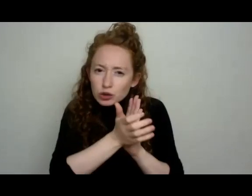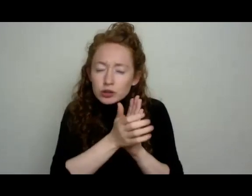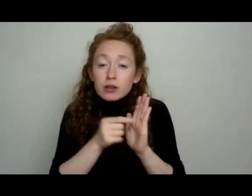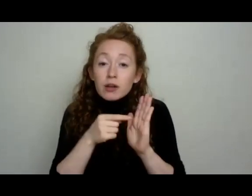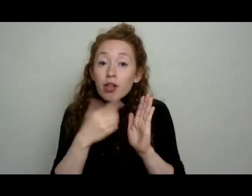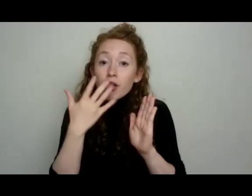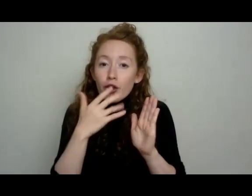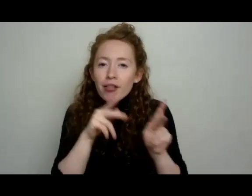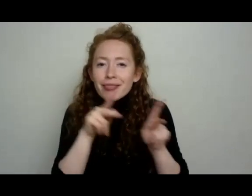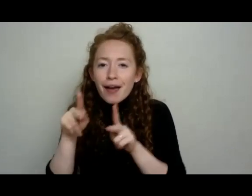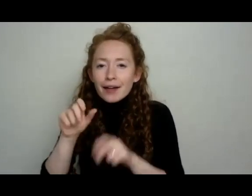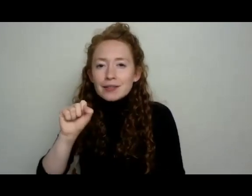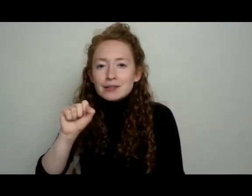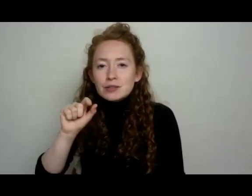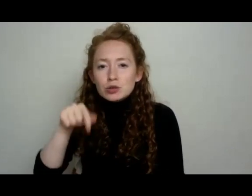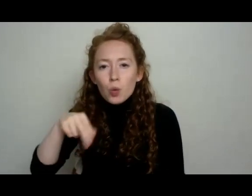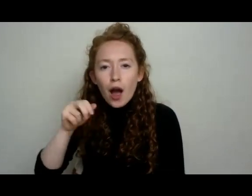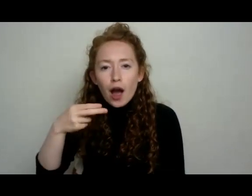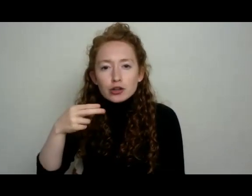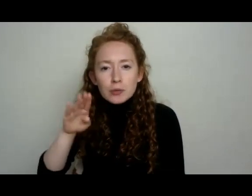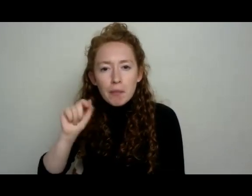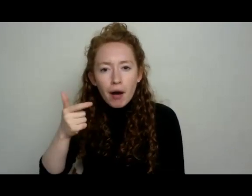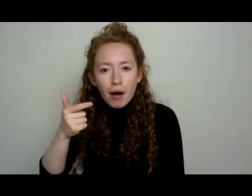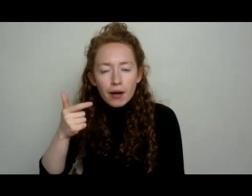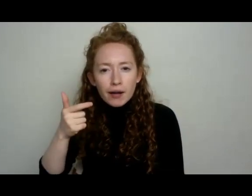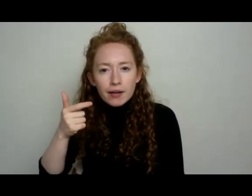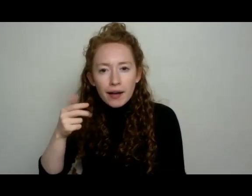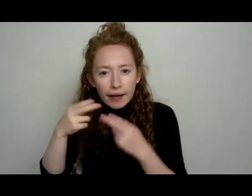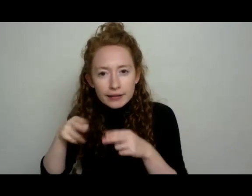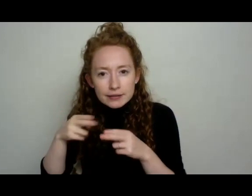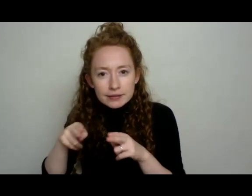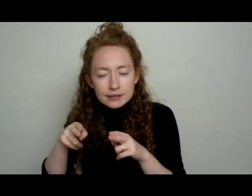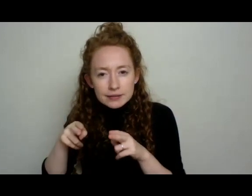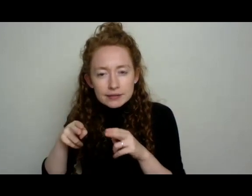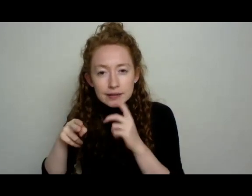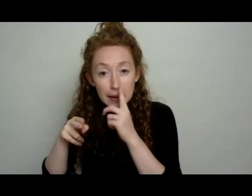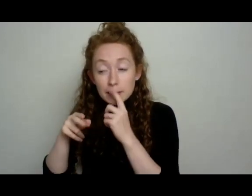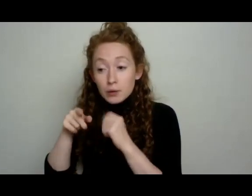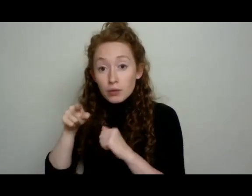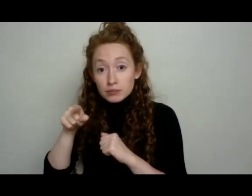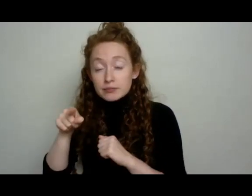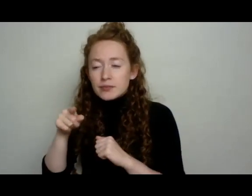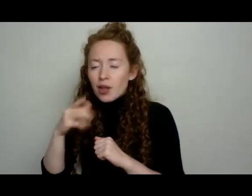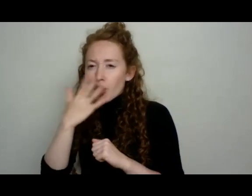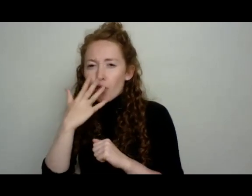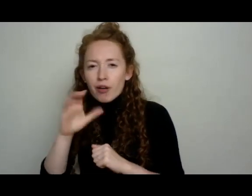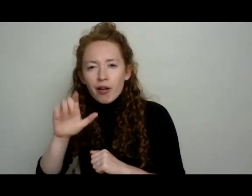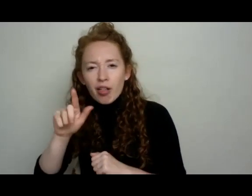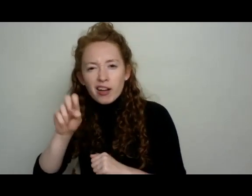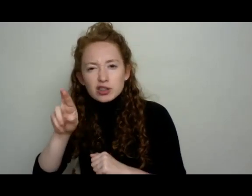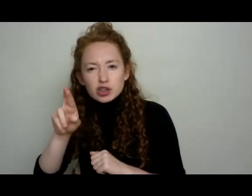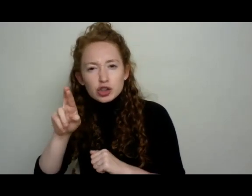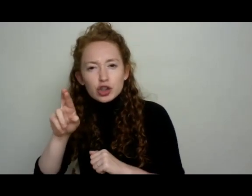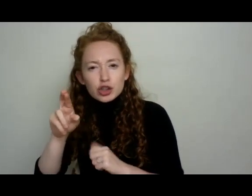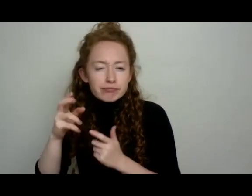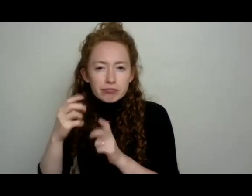but the squash bugs are in a cluster where the cucumber beetle are in a, are in a grid where the eggs are a little more laid out.